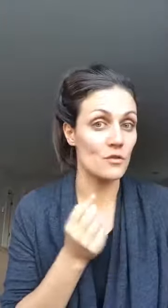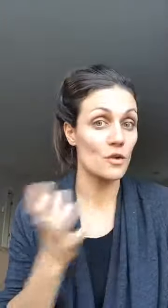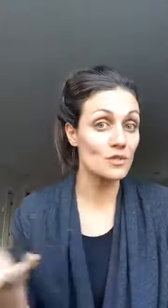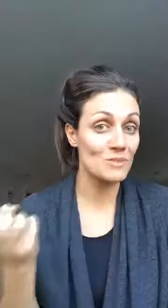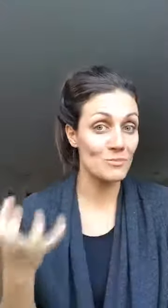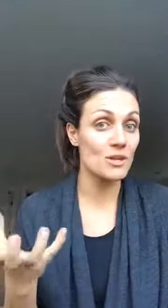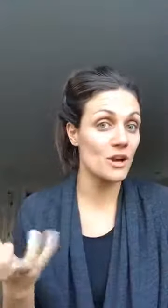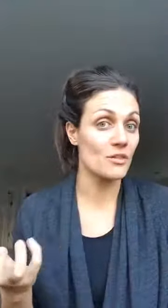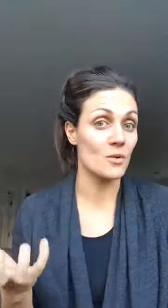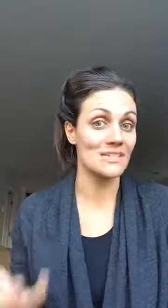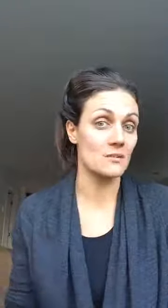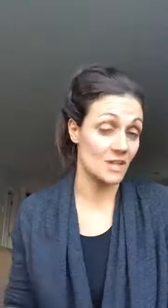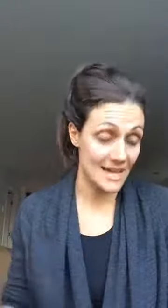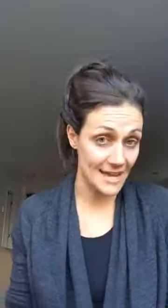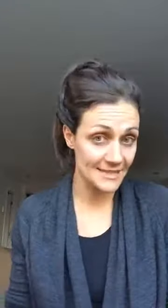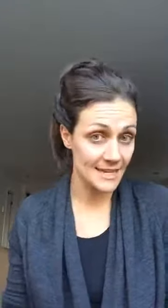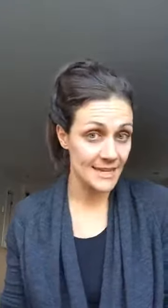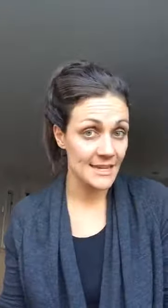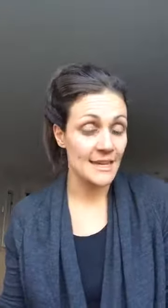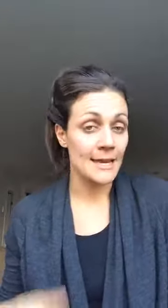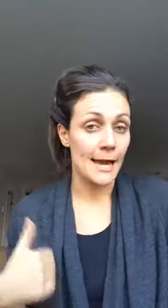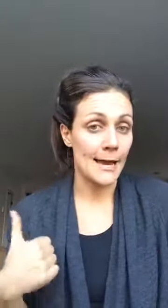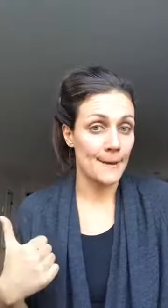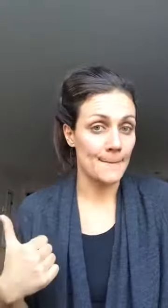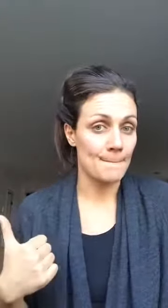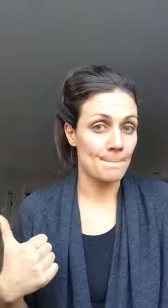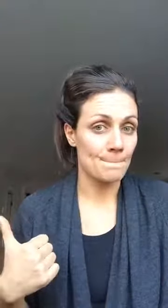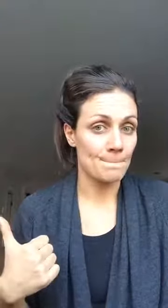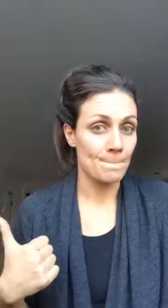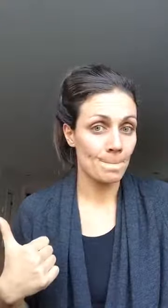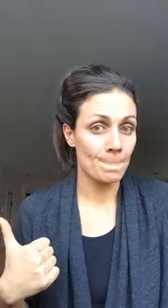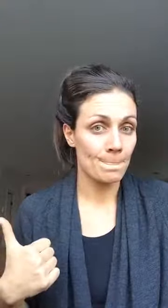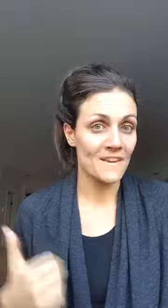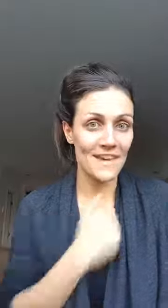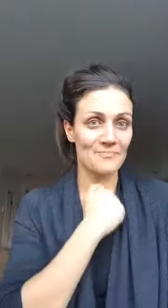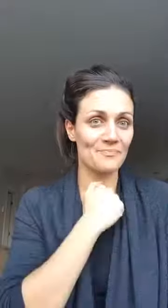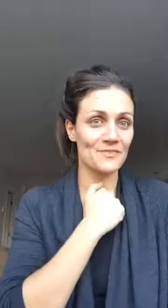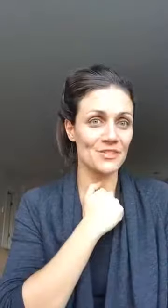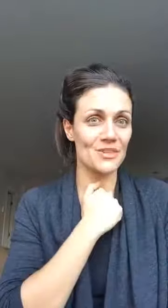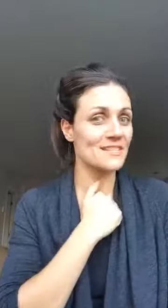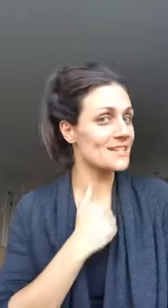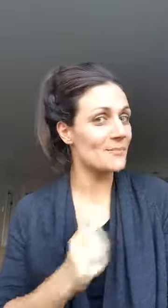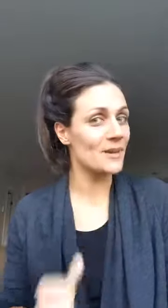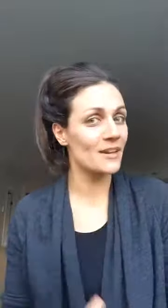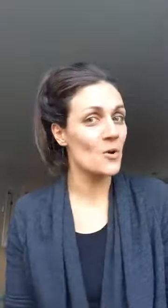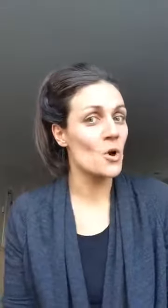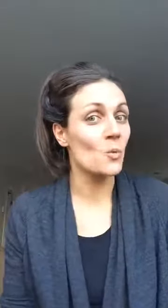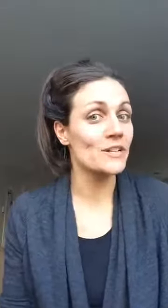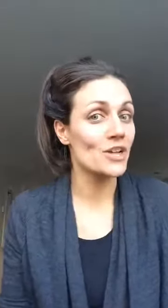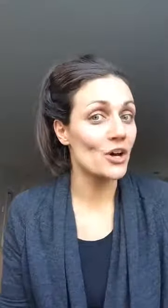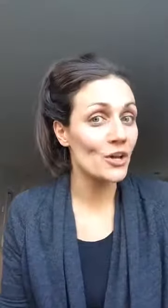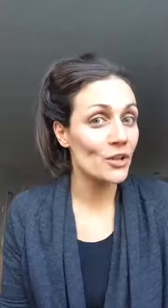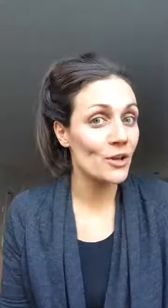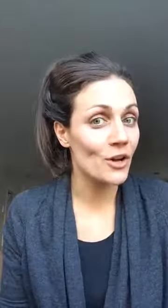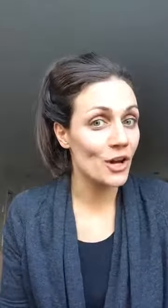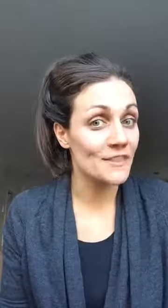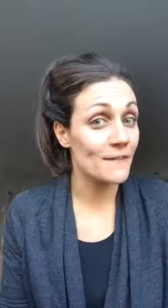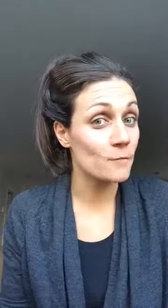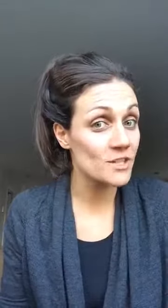those people are the ones that you want to ask um yeah so this topic was all on the fourth